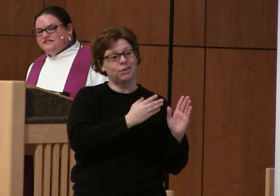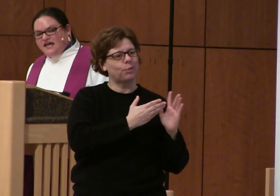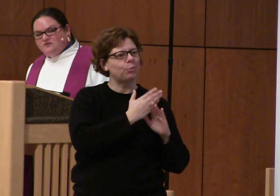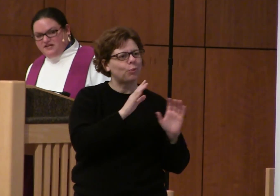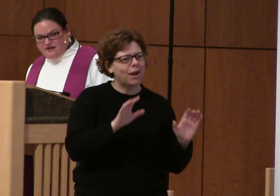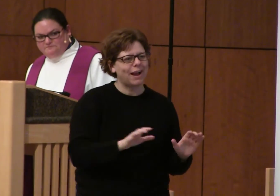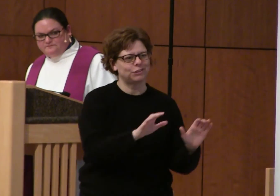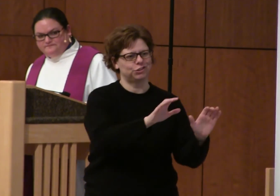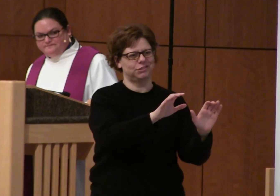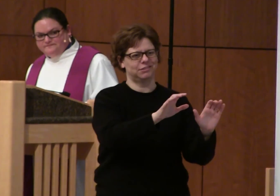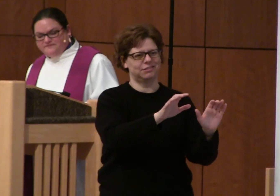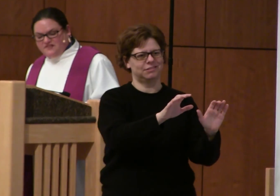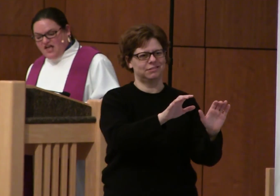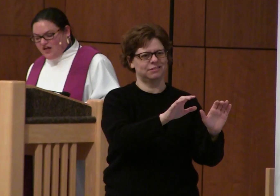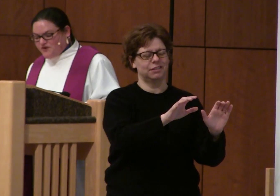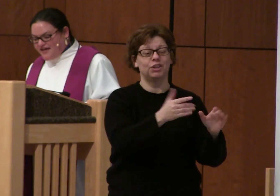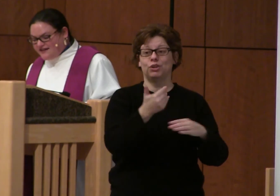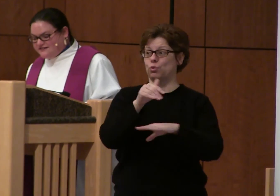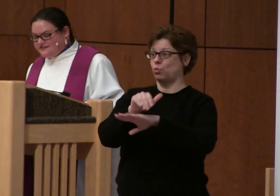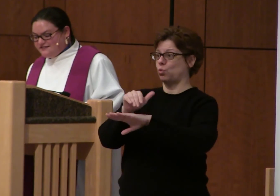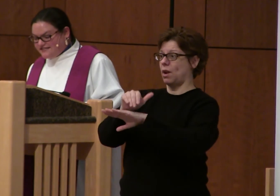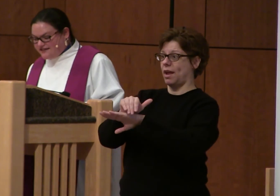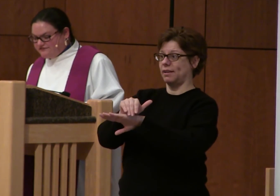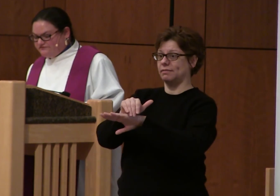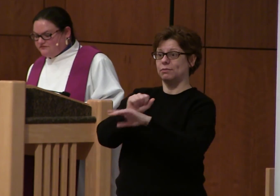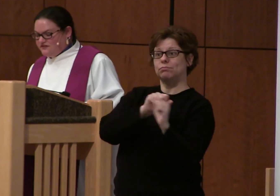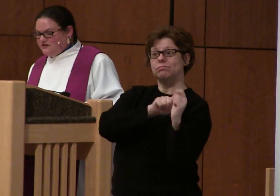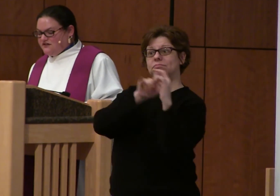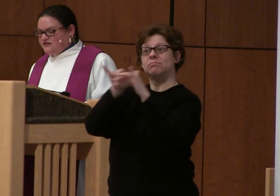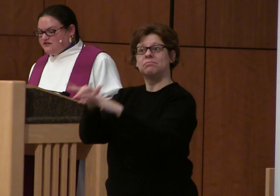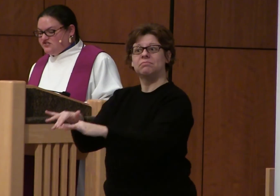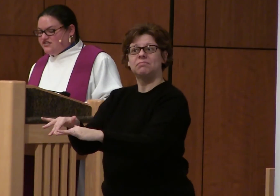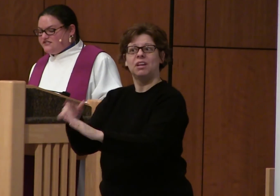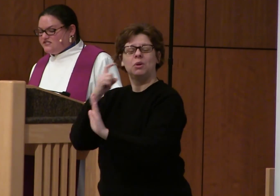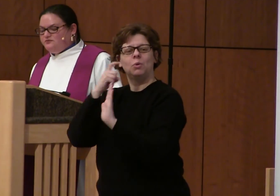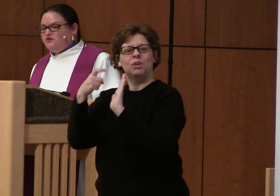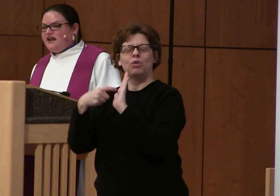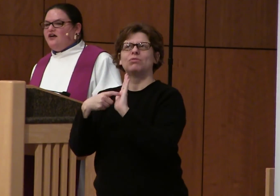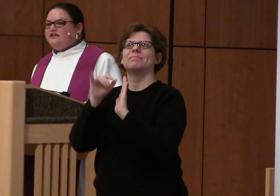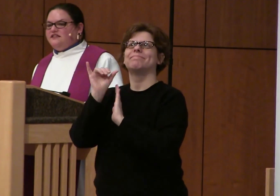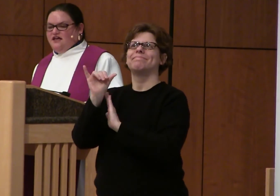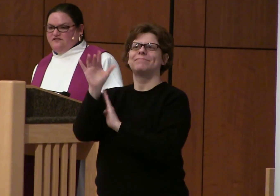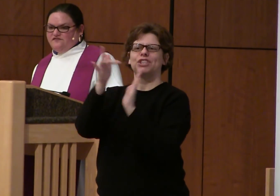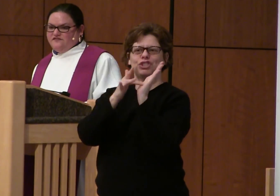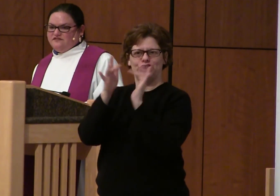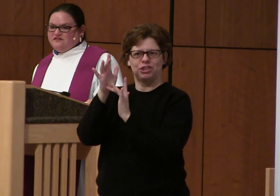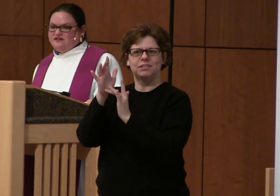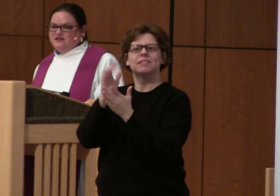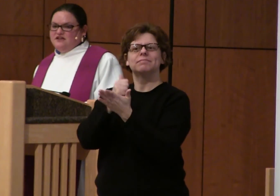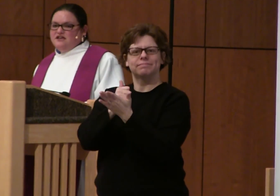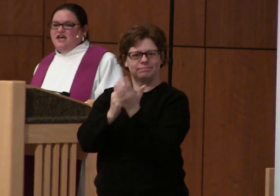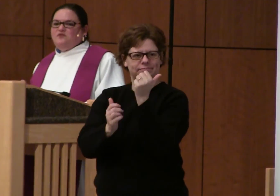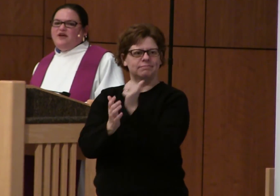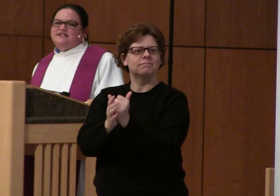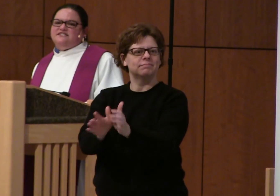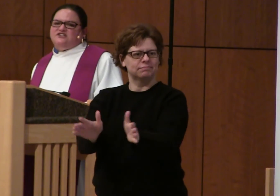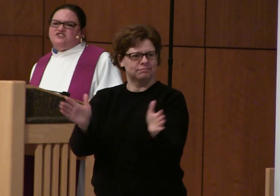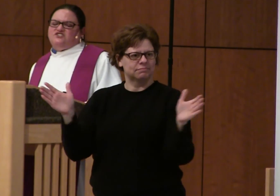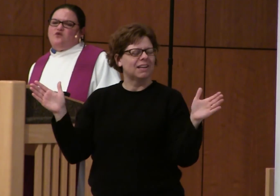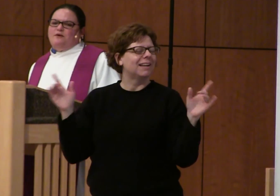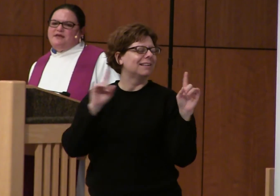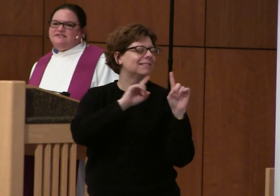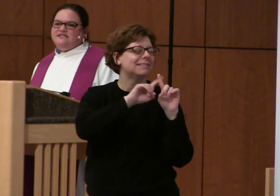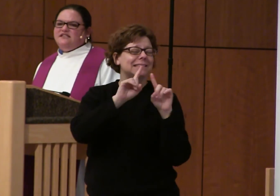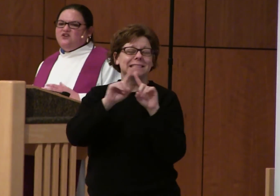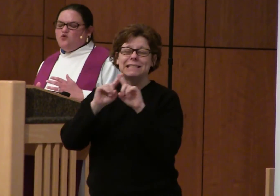And tonight we come and we get to see Jesus poured out in love in ways